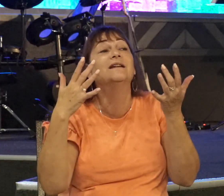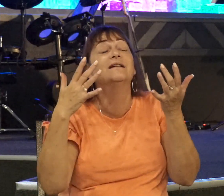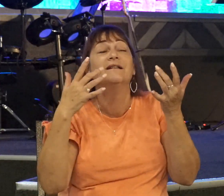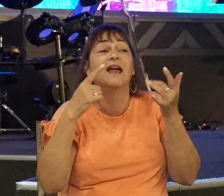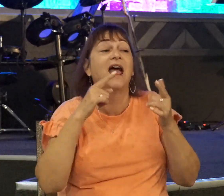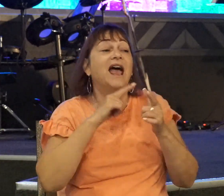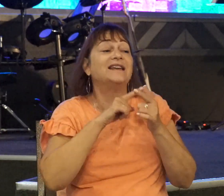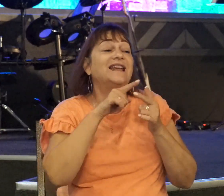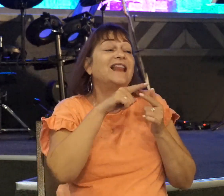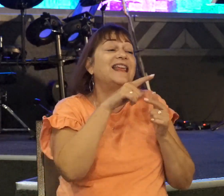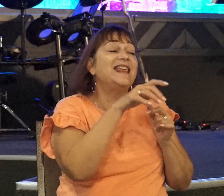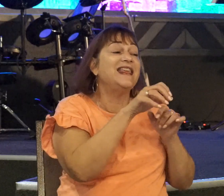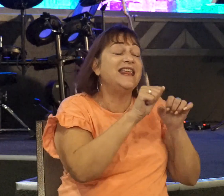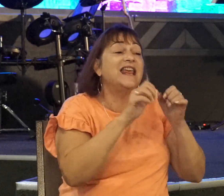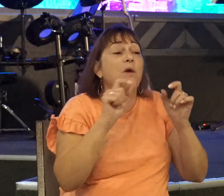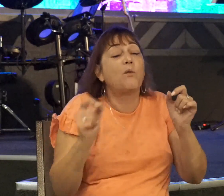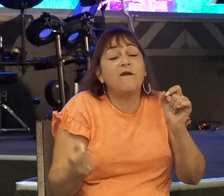gets his revenge on his enemies.